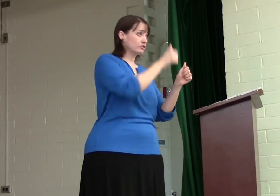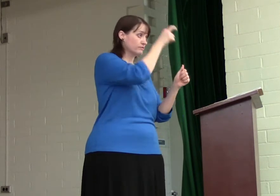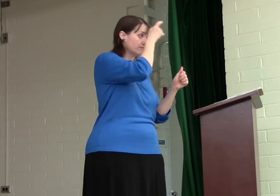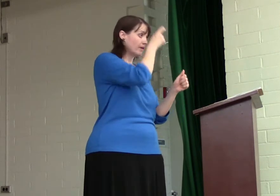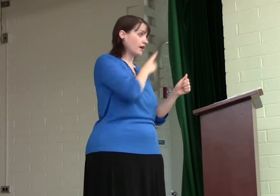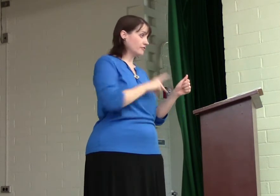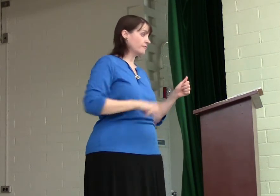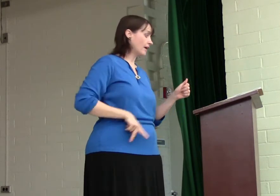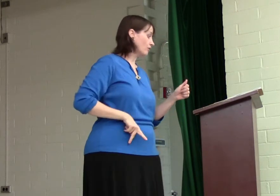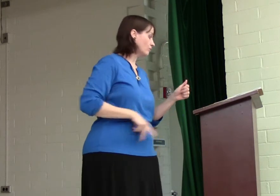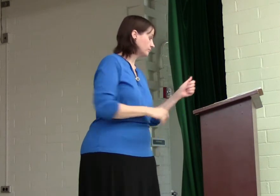Pharaoh.